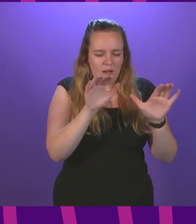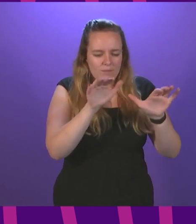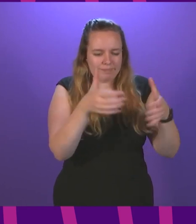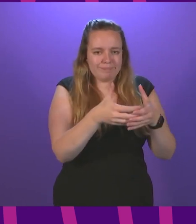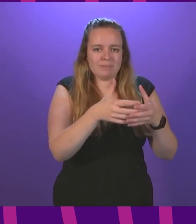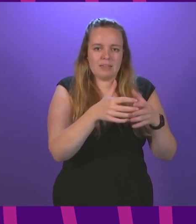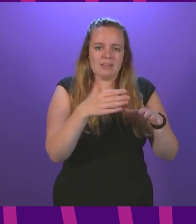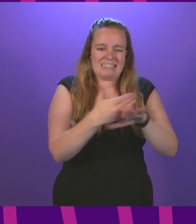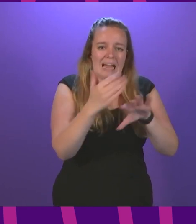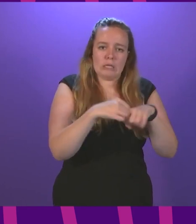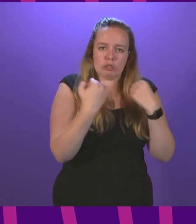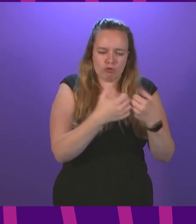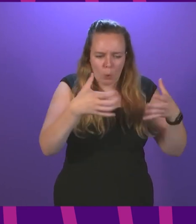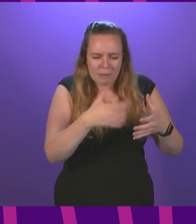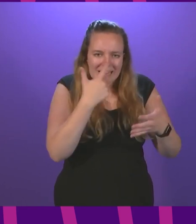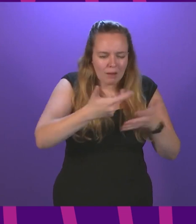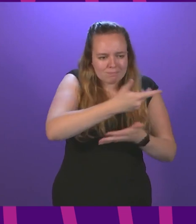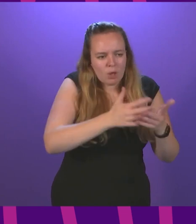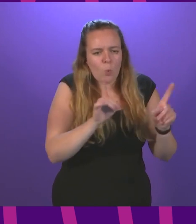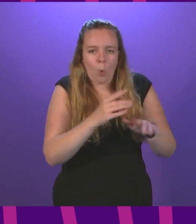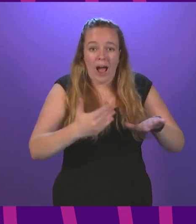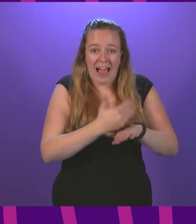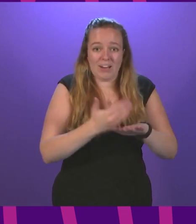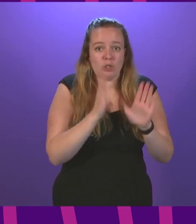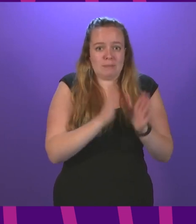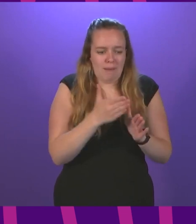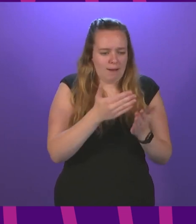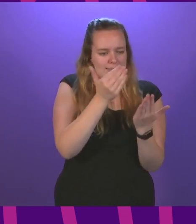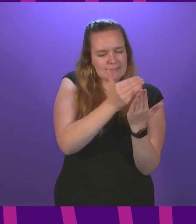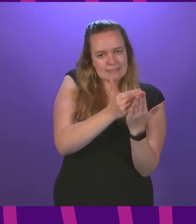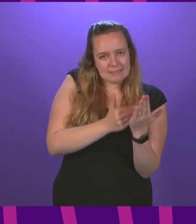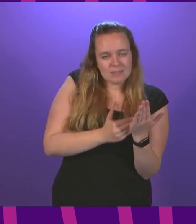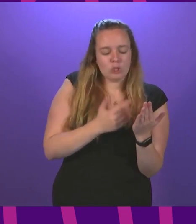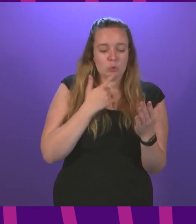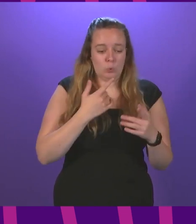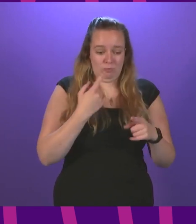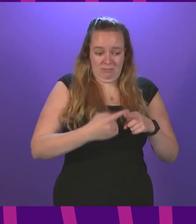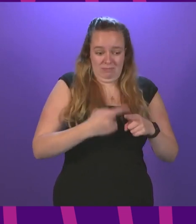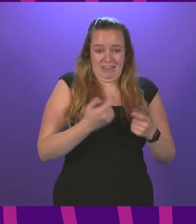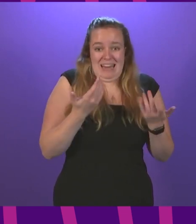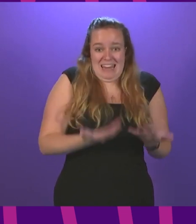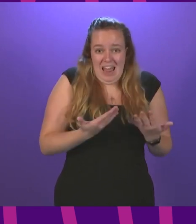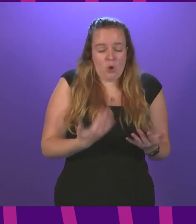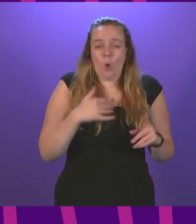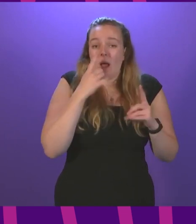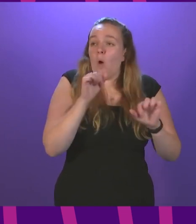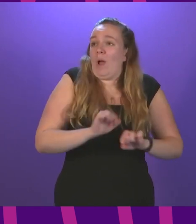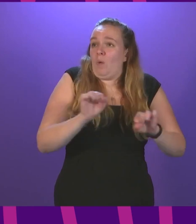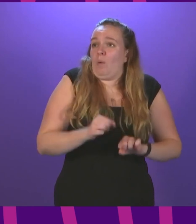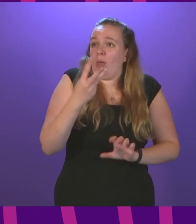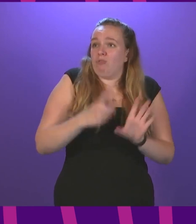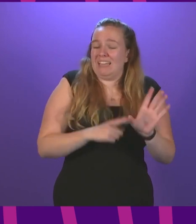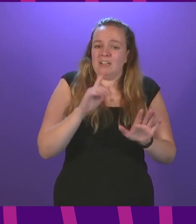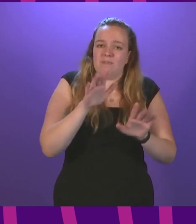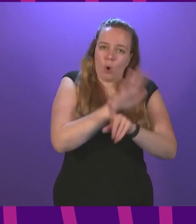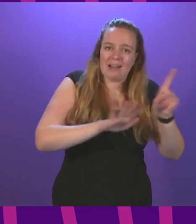that can look at what actions need to be taken to address this emergency now we can't wait three years for a national